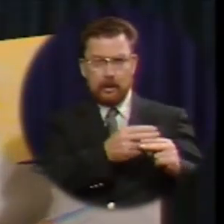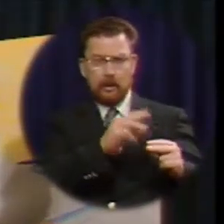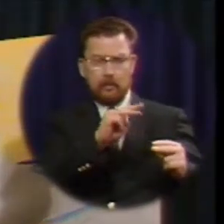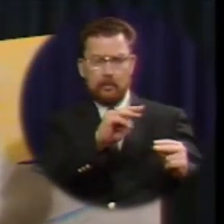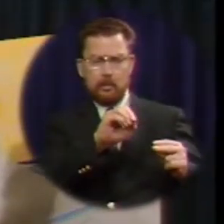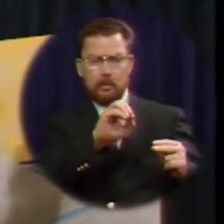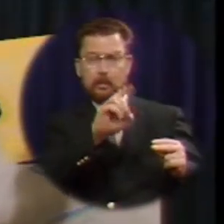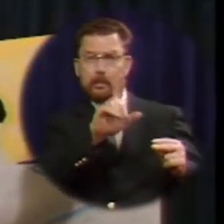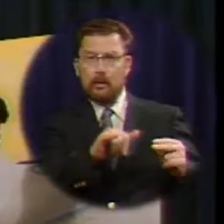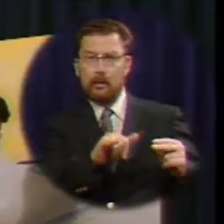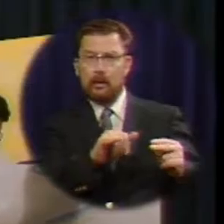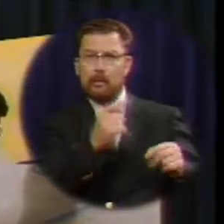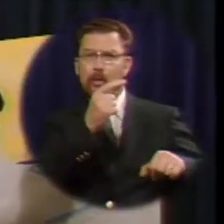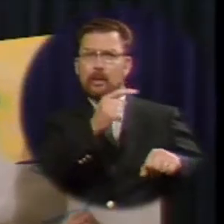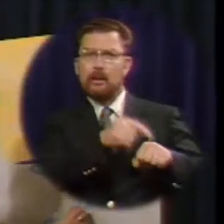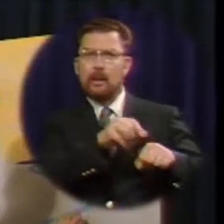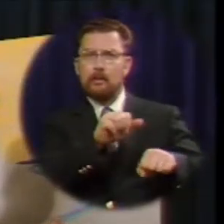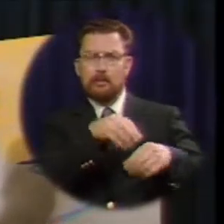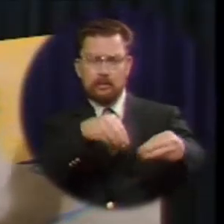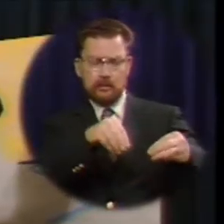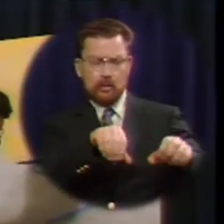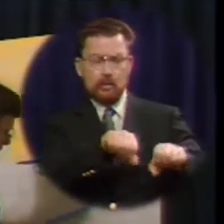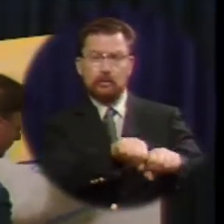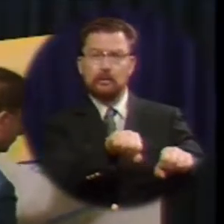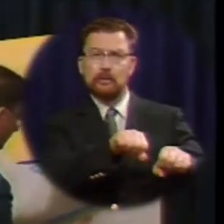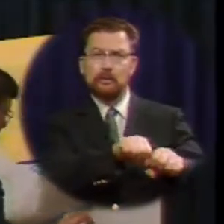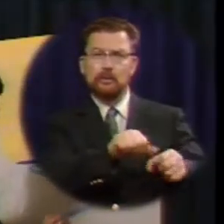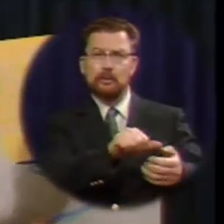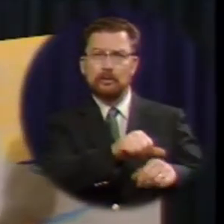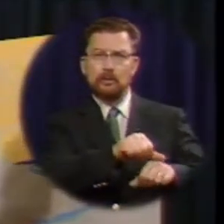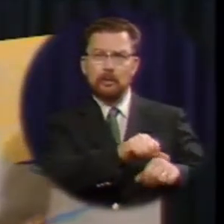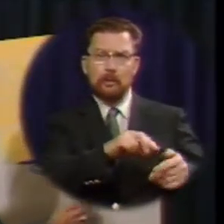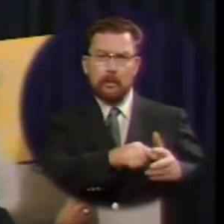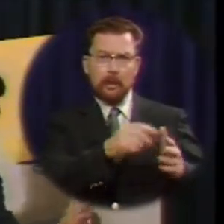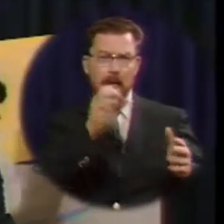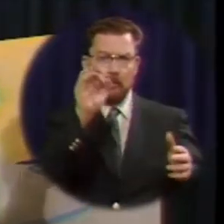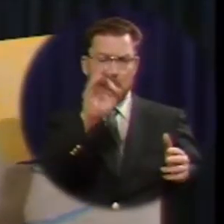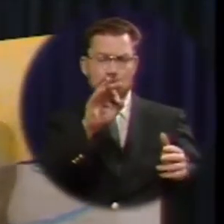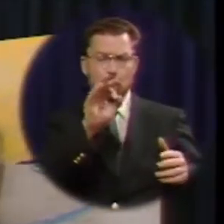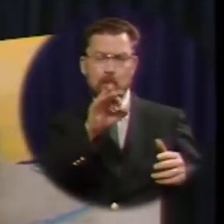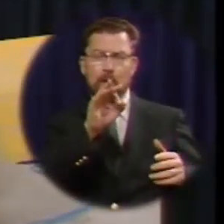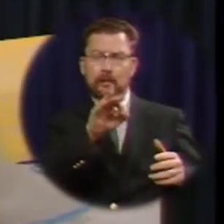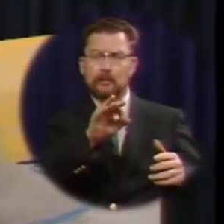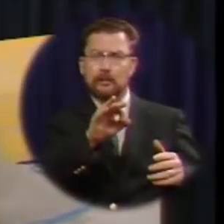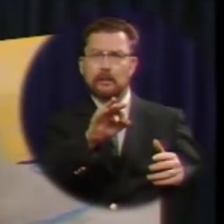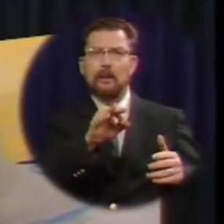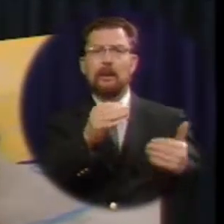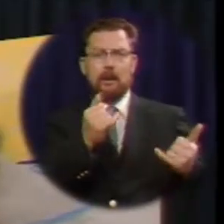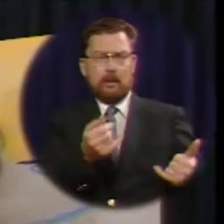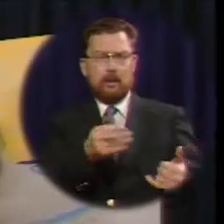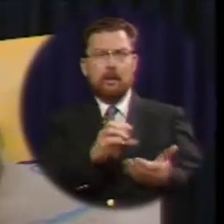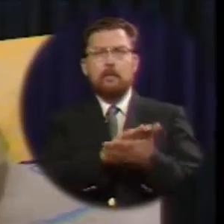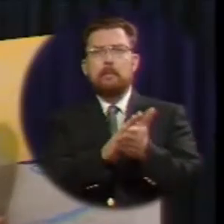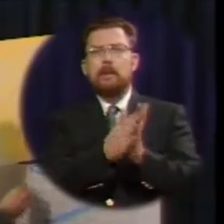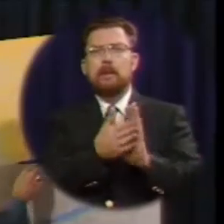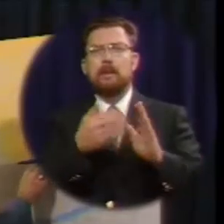a one-time shoe clerk who started preaching from a packing box now he had become an evangelist